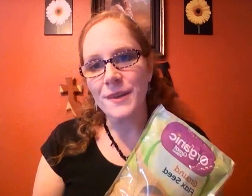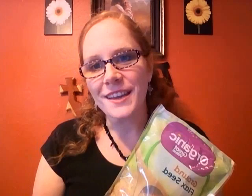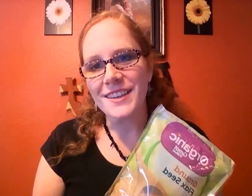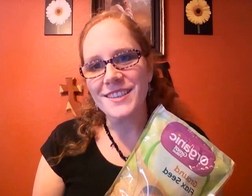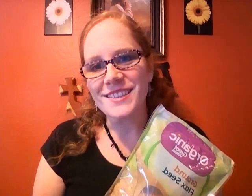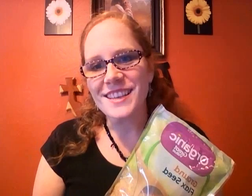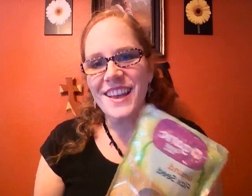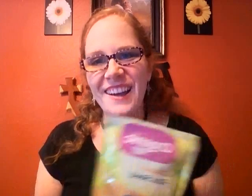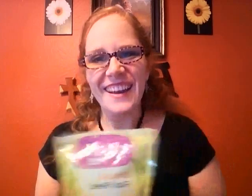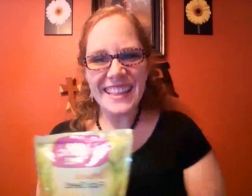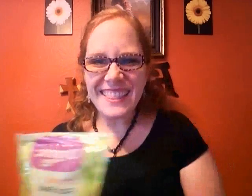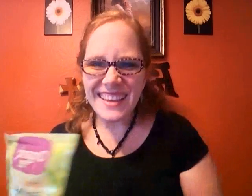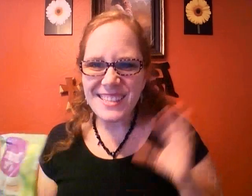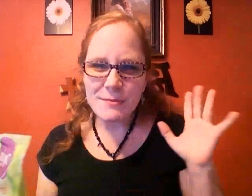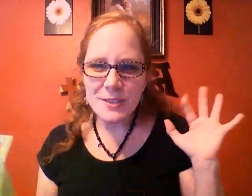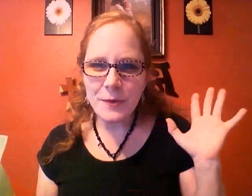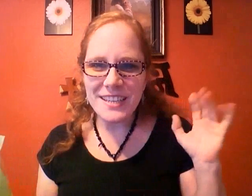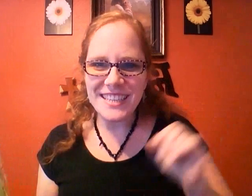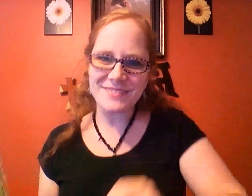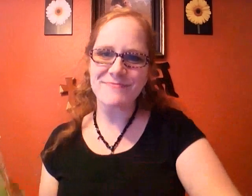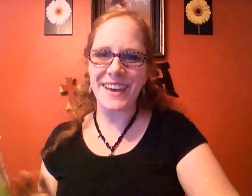medications all right thank you so much for watching bye